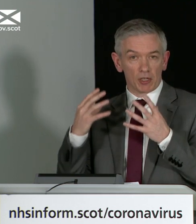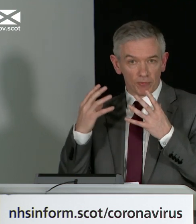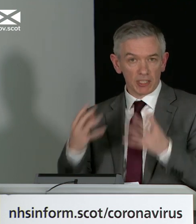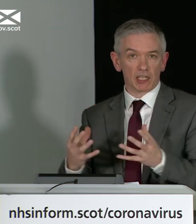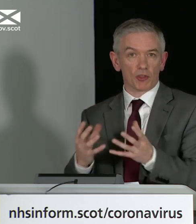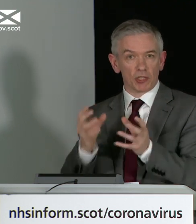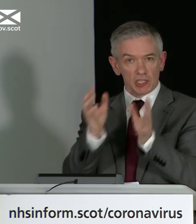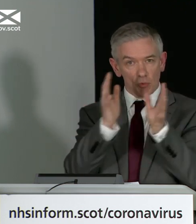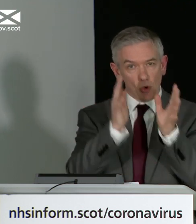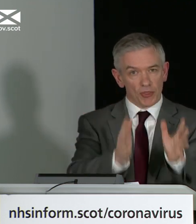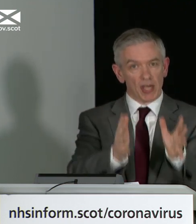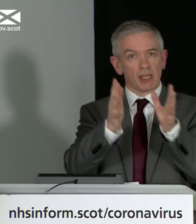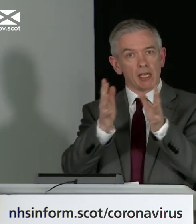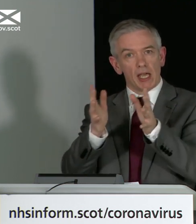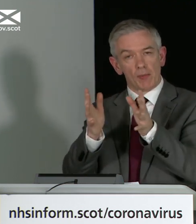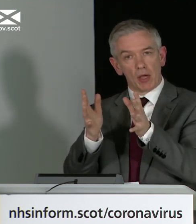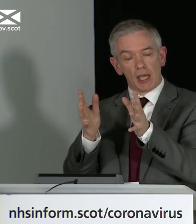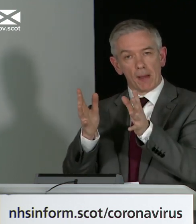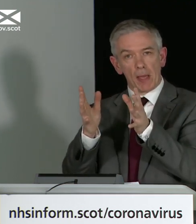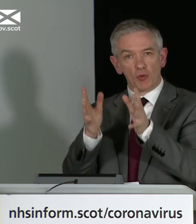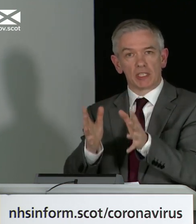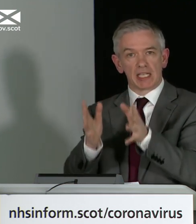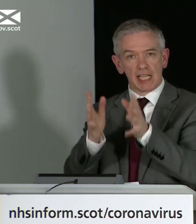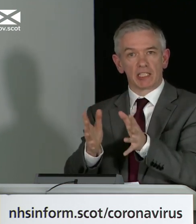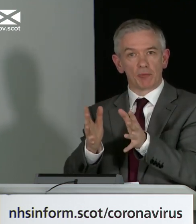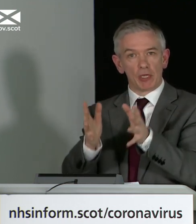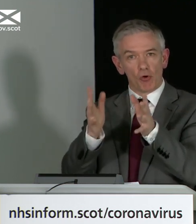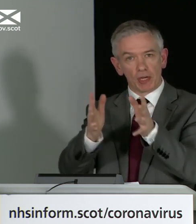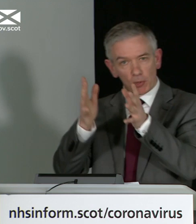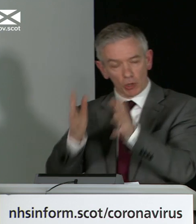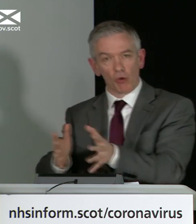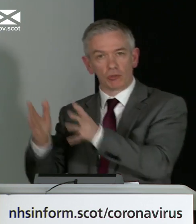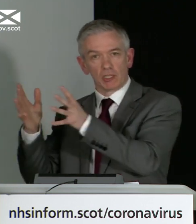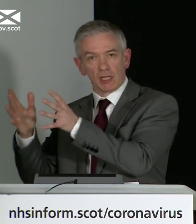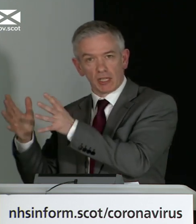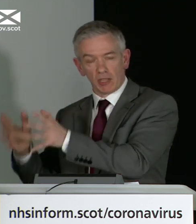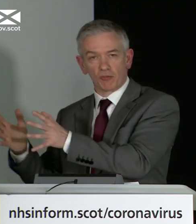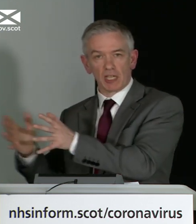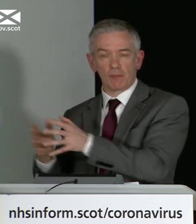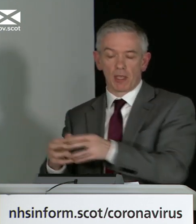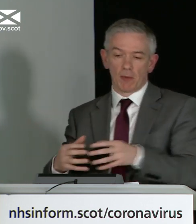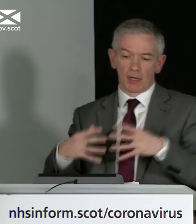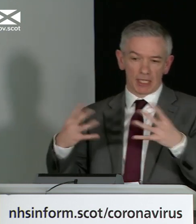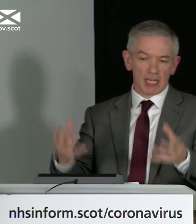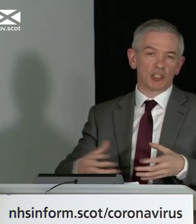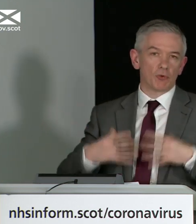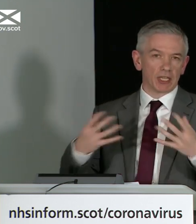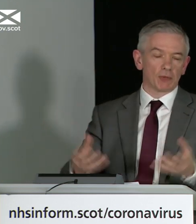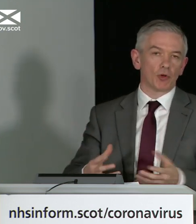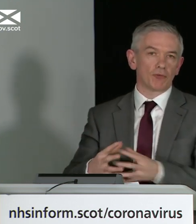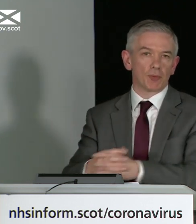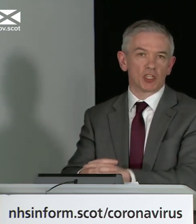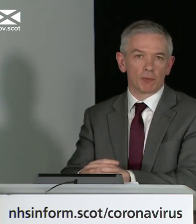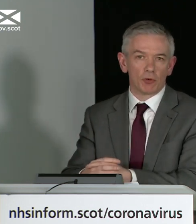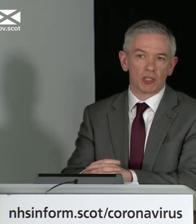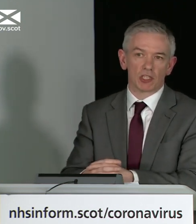convincing authority as to what that immunity is likely to be over a prolonged length of time. But gradually we're